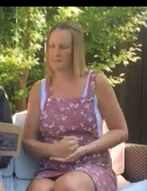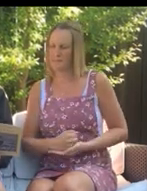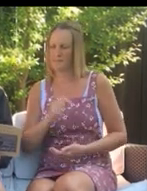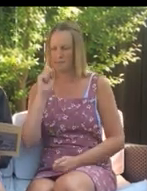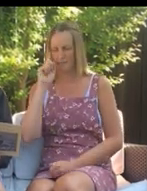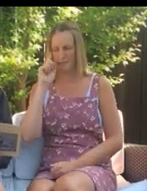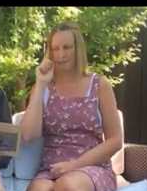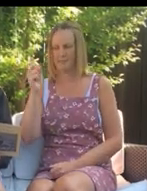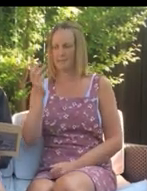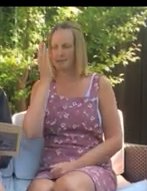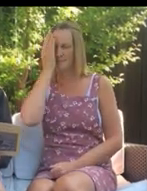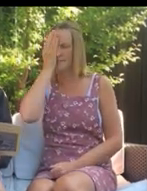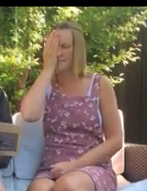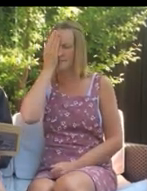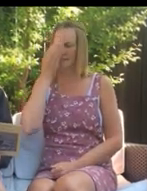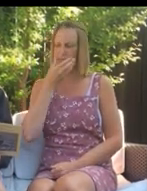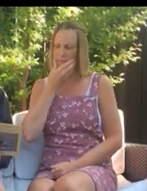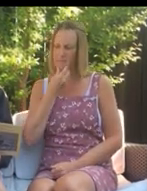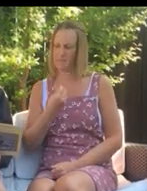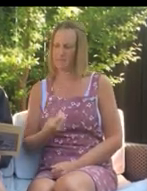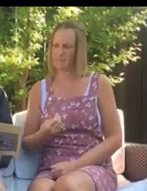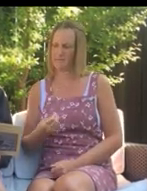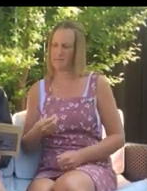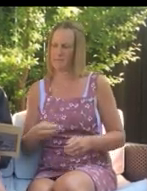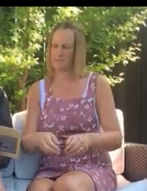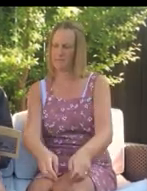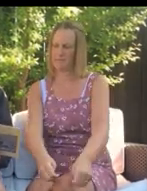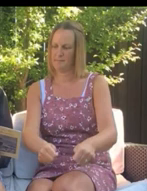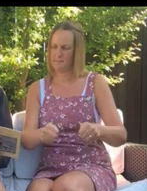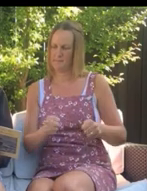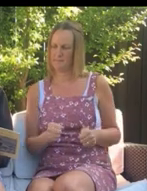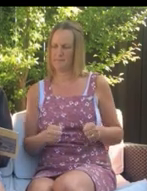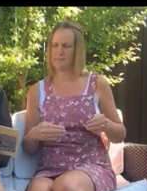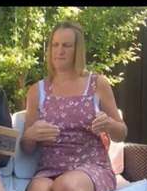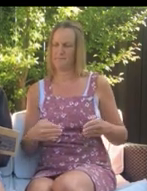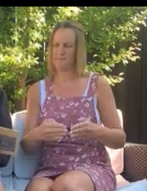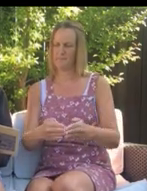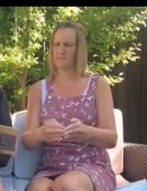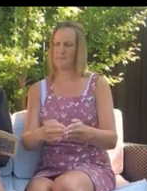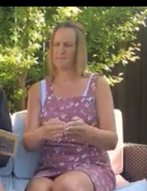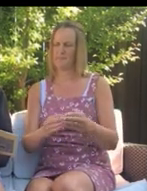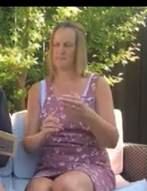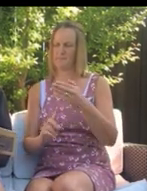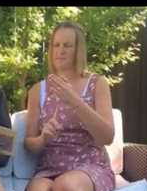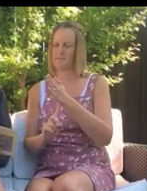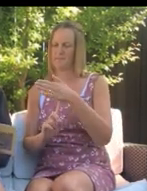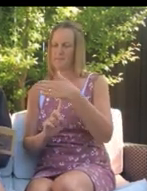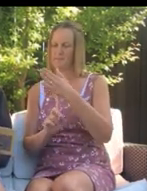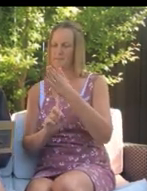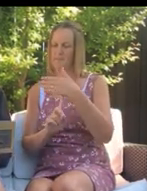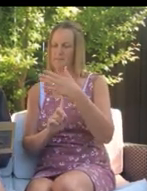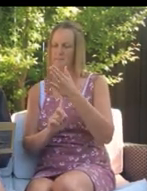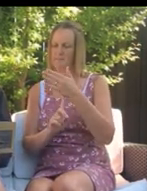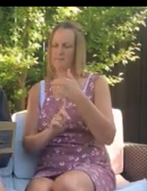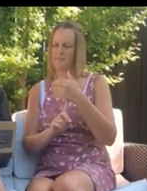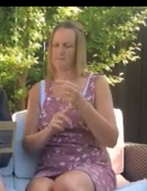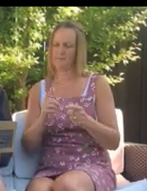hope. And sees the pirates' rowing boat, moored but still full of flags and ropes.